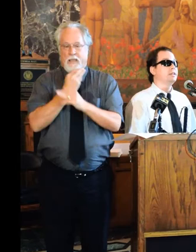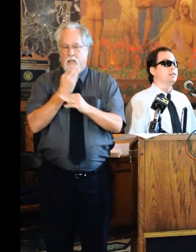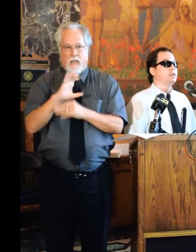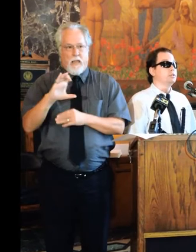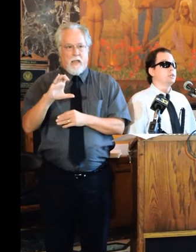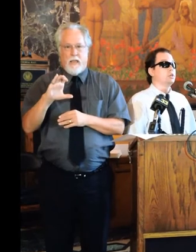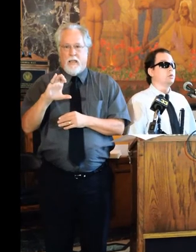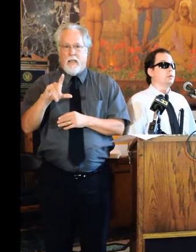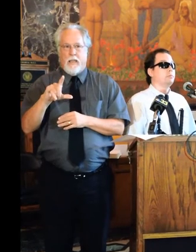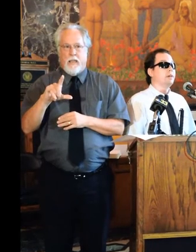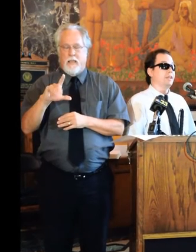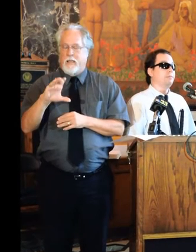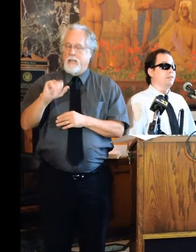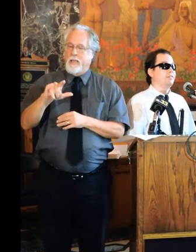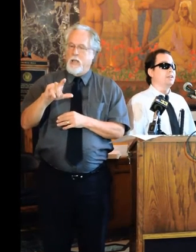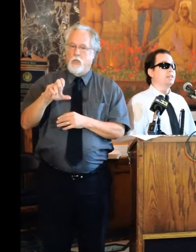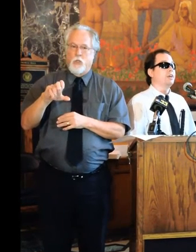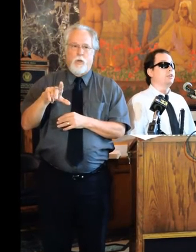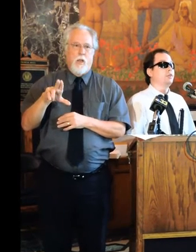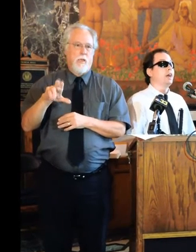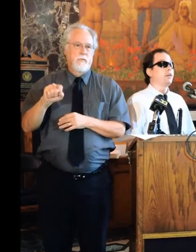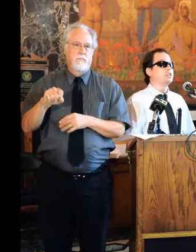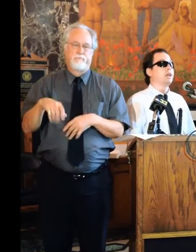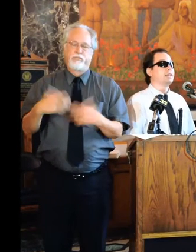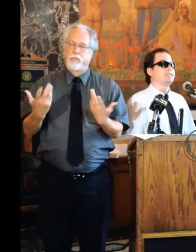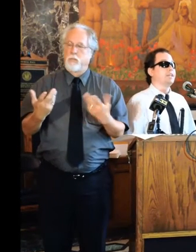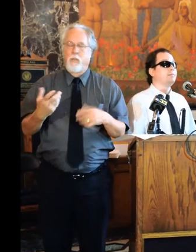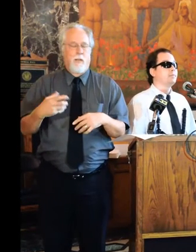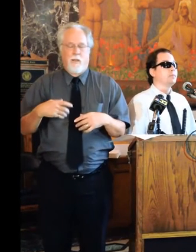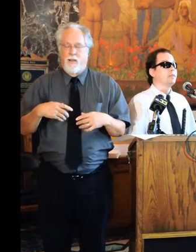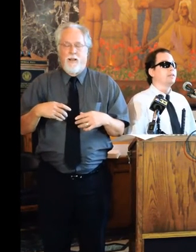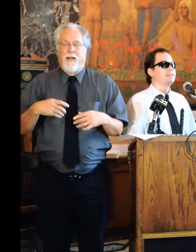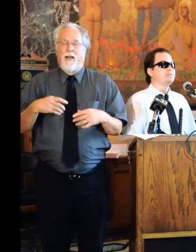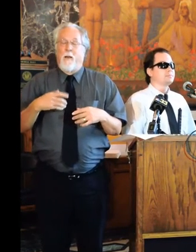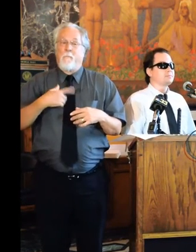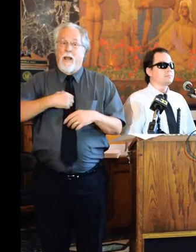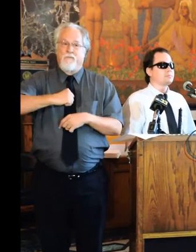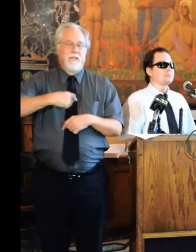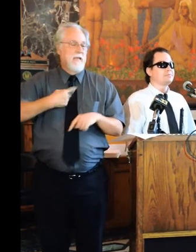floor with me, so, but in my defense, I couldn't do calculus when I could see it.